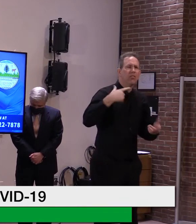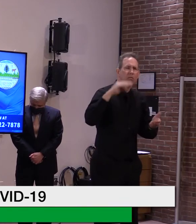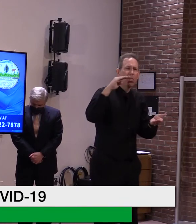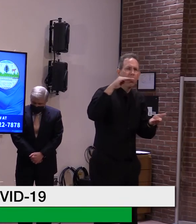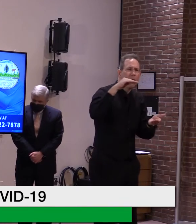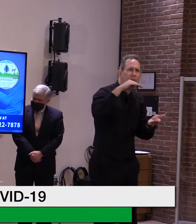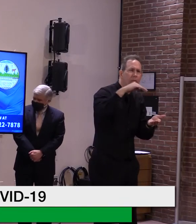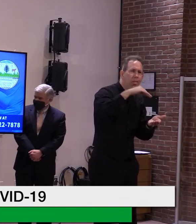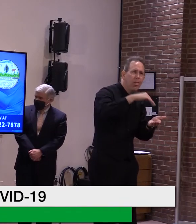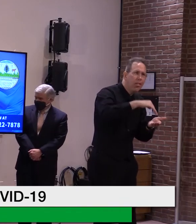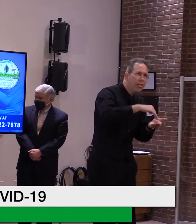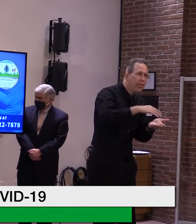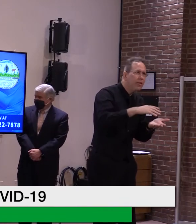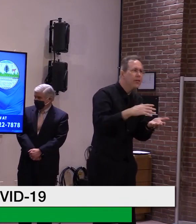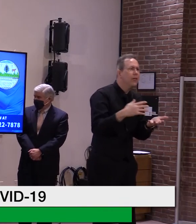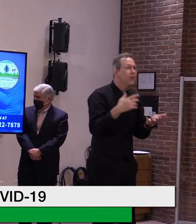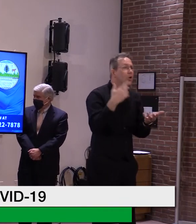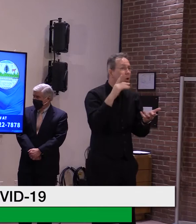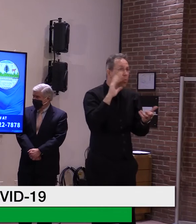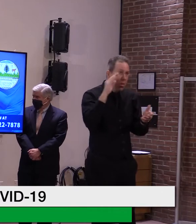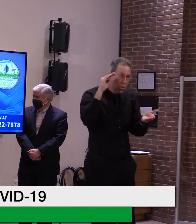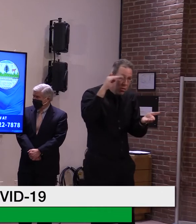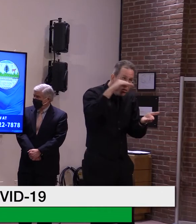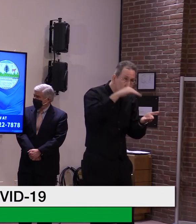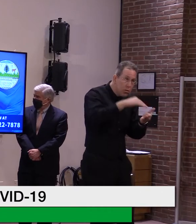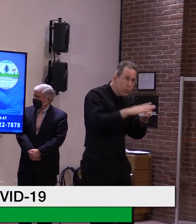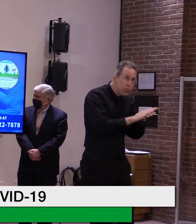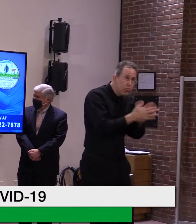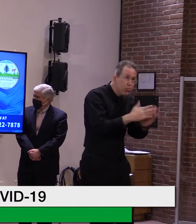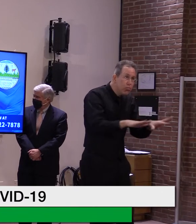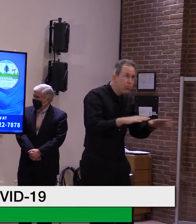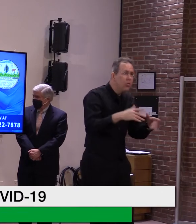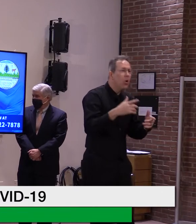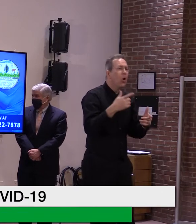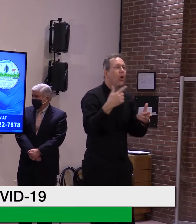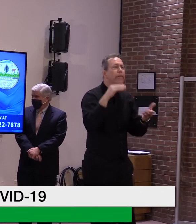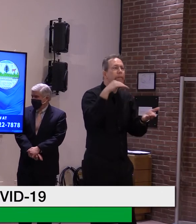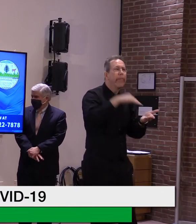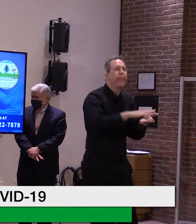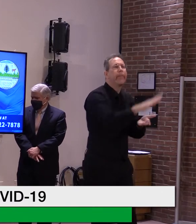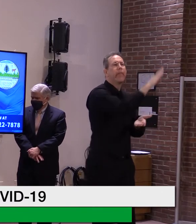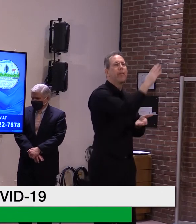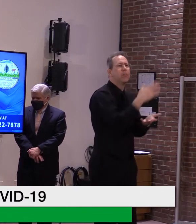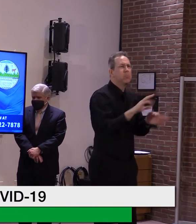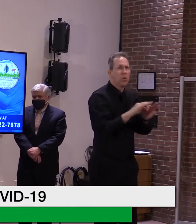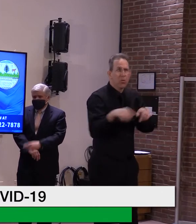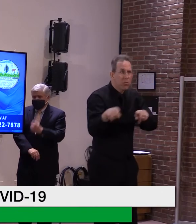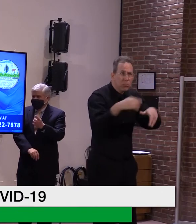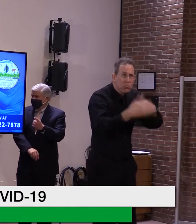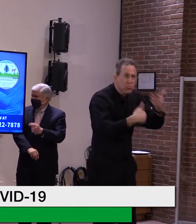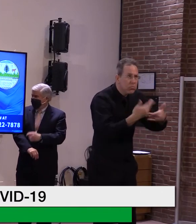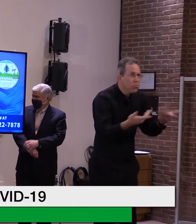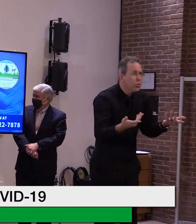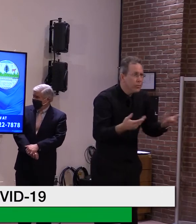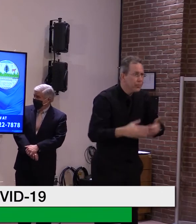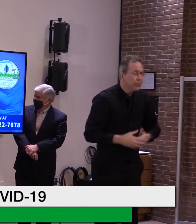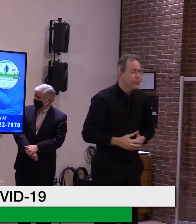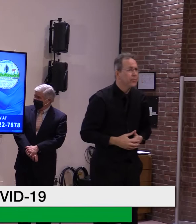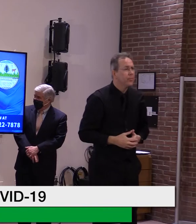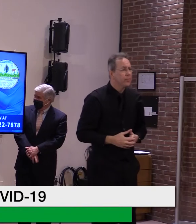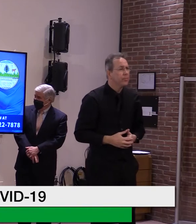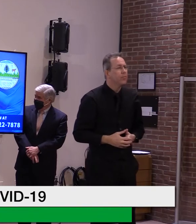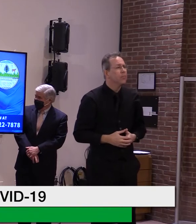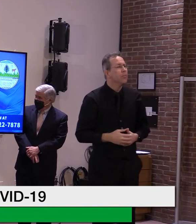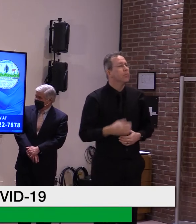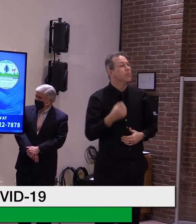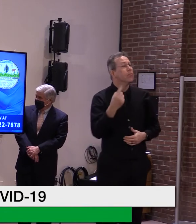doesn't mean, uh, that necessarily we're concerned that things are going to get much worse because, as you've seen, the groups that have been getting vaccinated